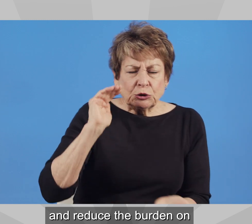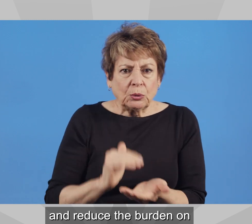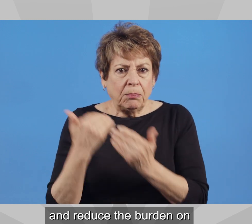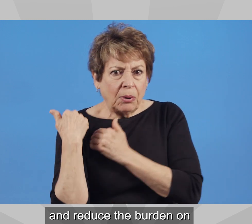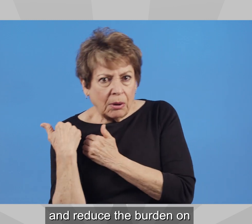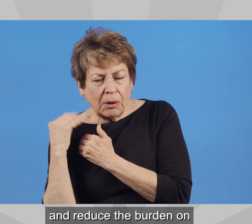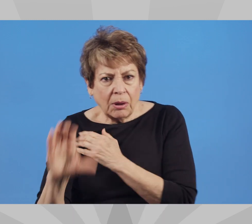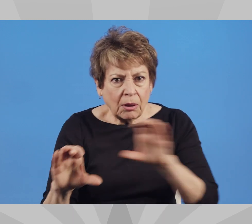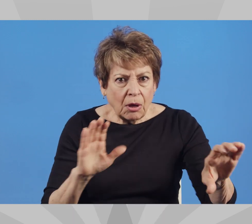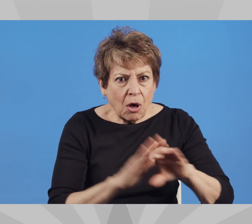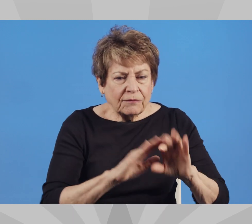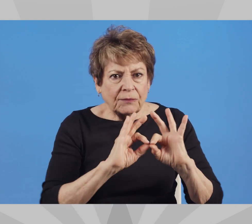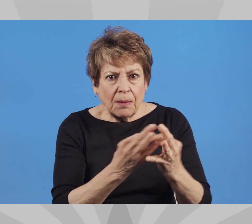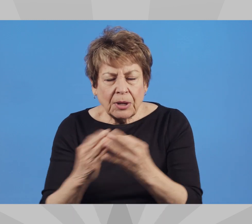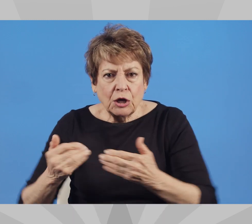and young adults,